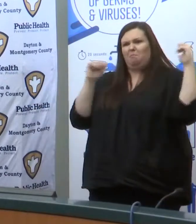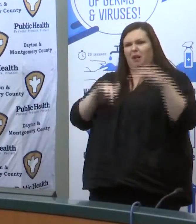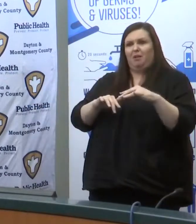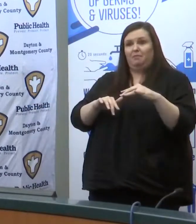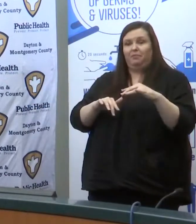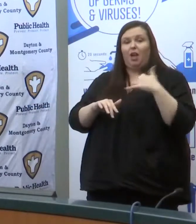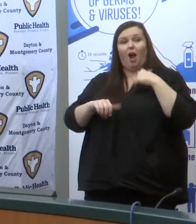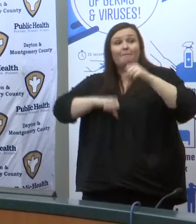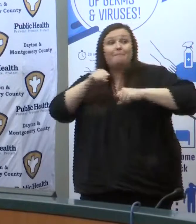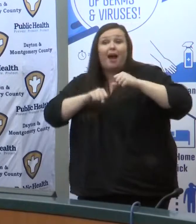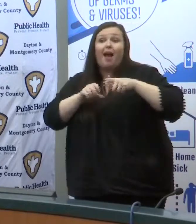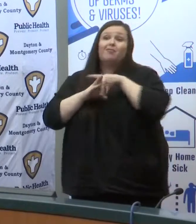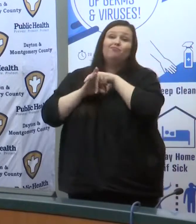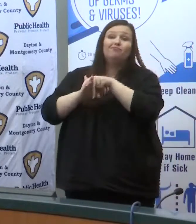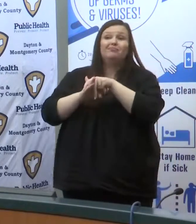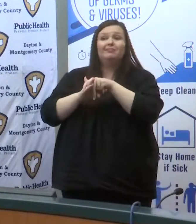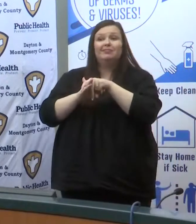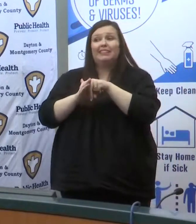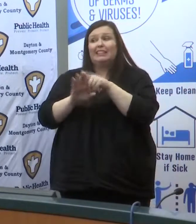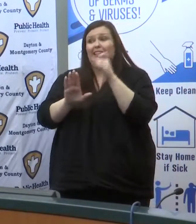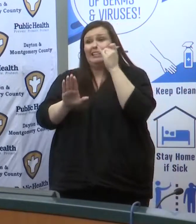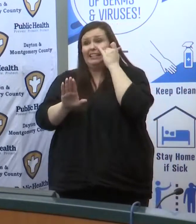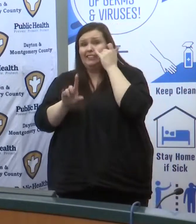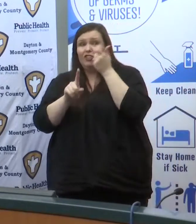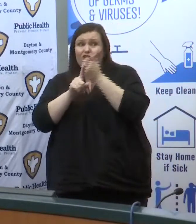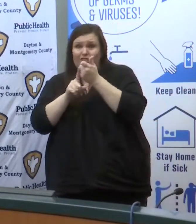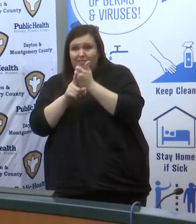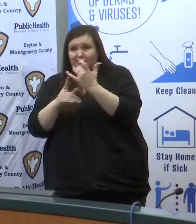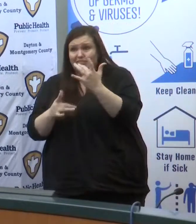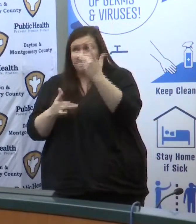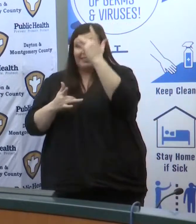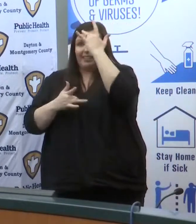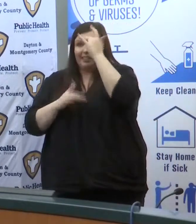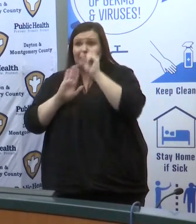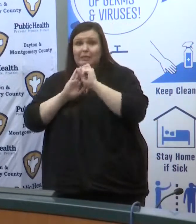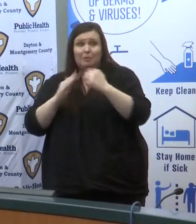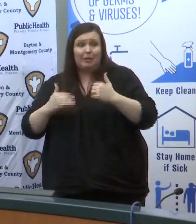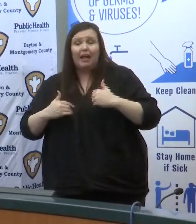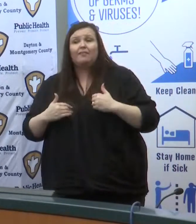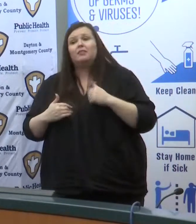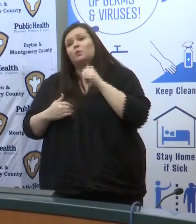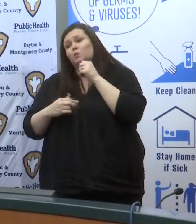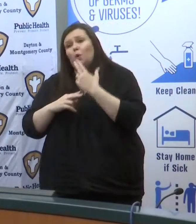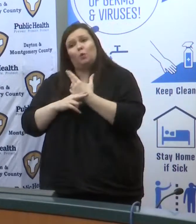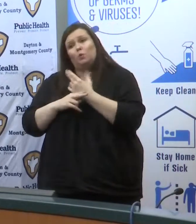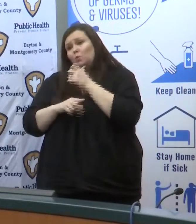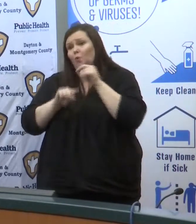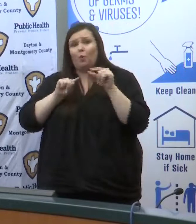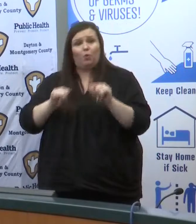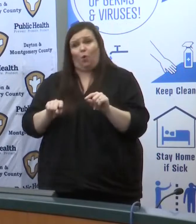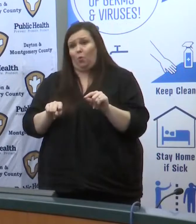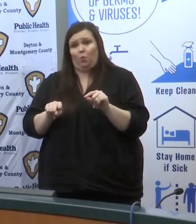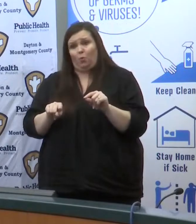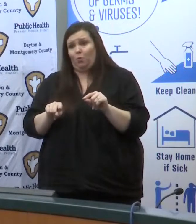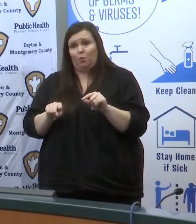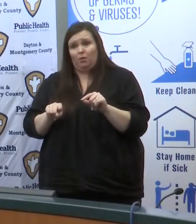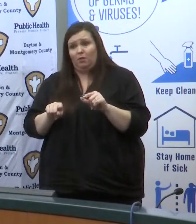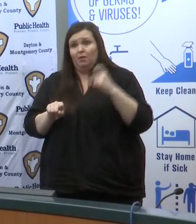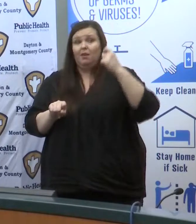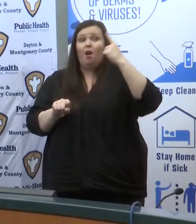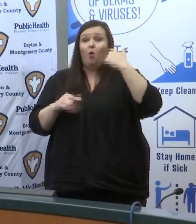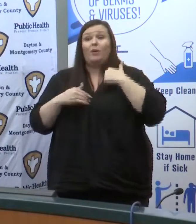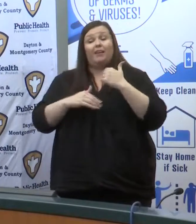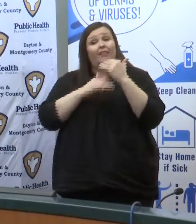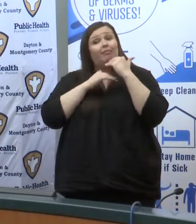bike trails please don't use the trails if you're experiencing any symptoms and be prepared for limited access to the